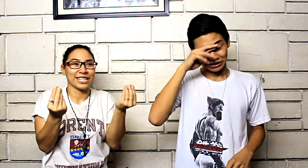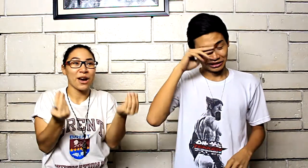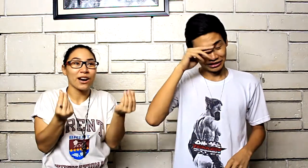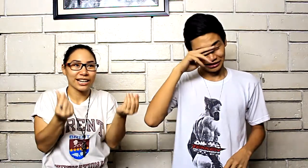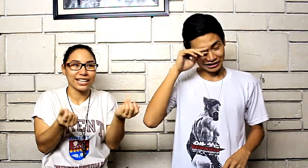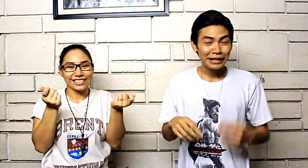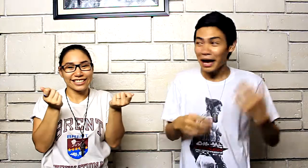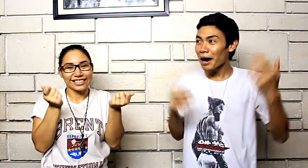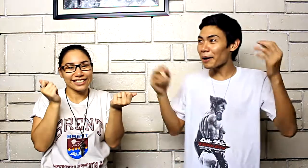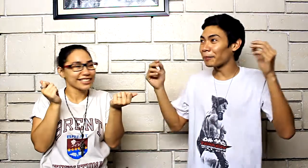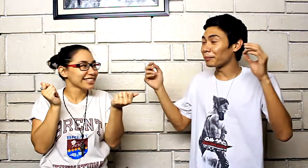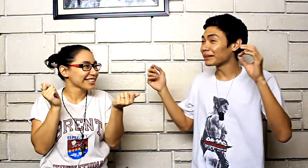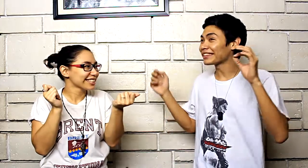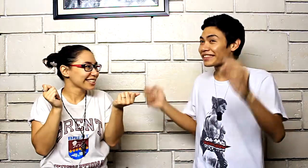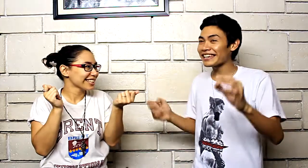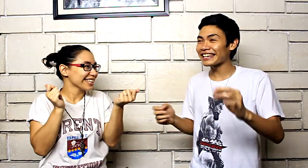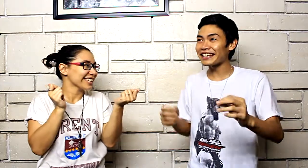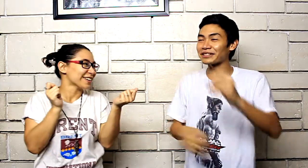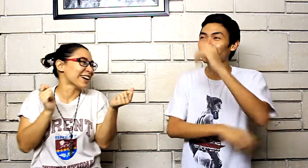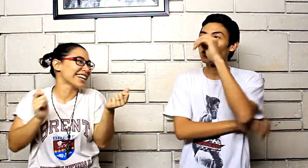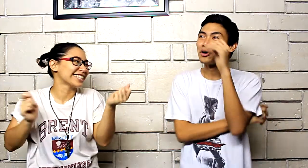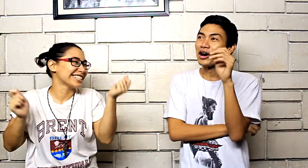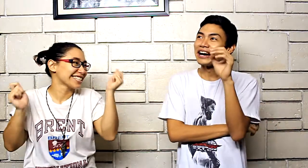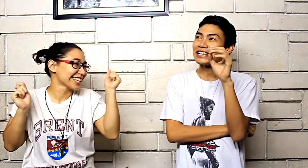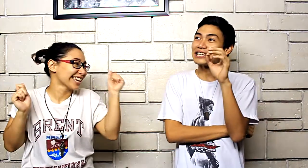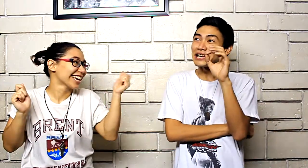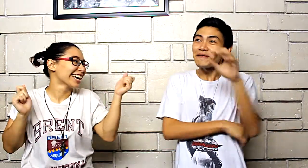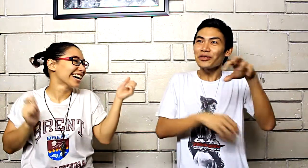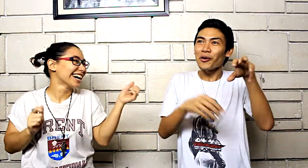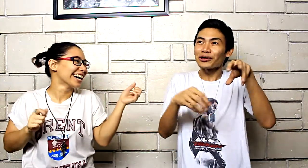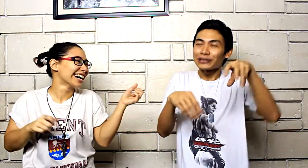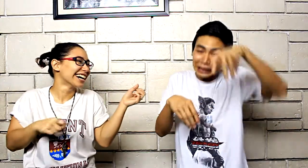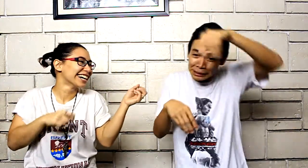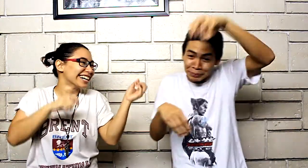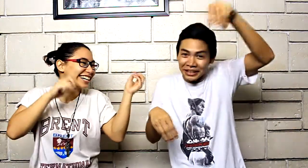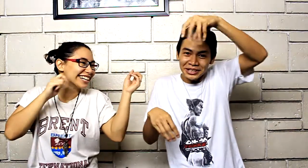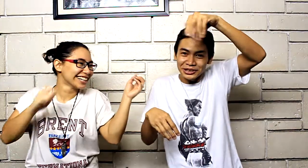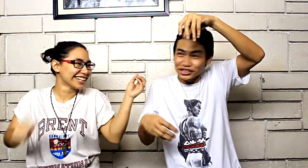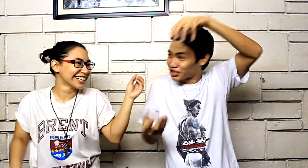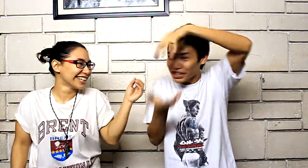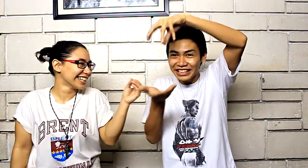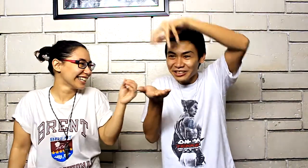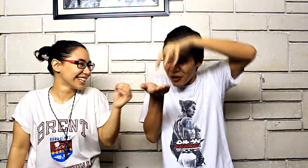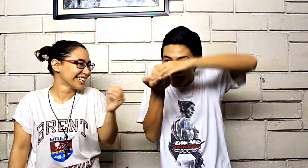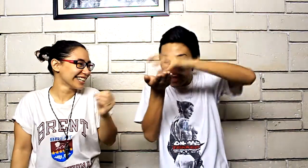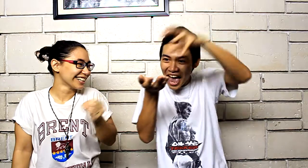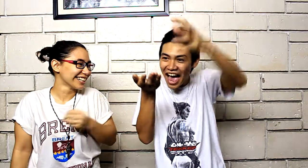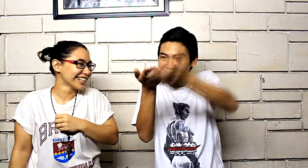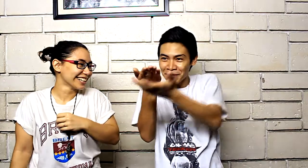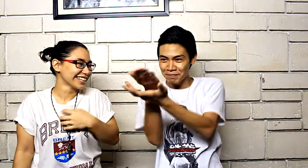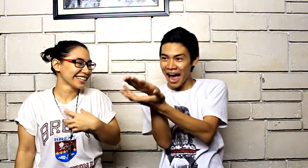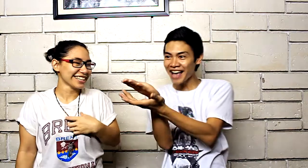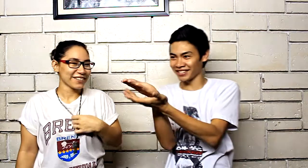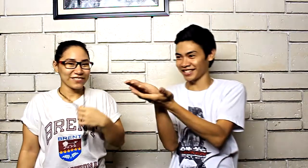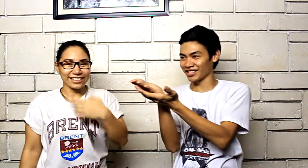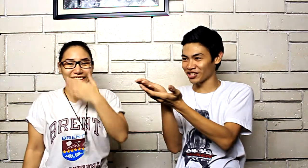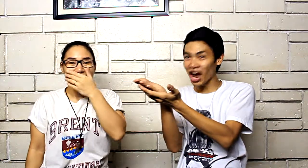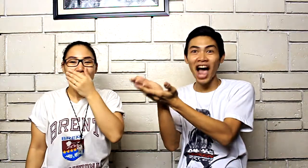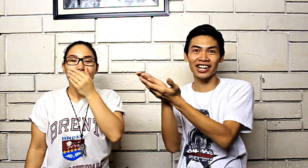chocolate yeah but the thing is even though it's like sprinkled shit oh yeah it's amazing it's chocolate